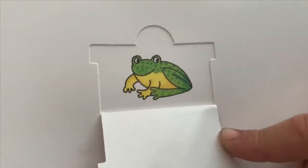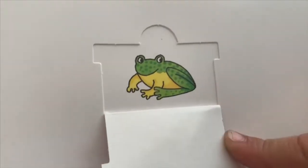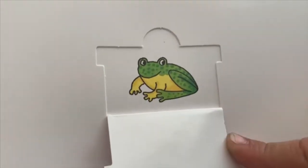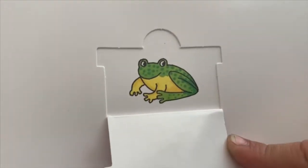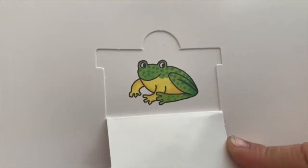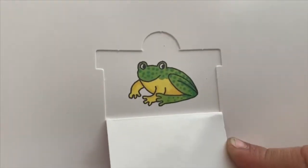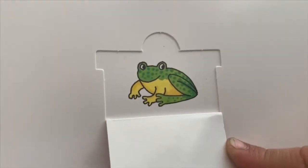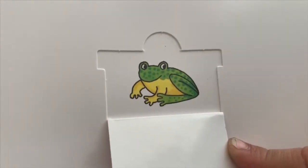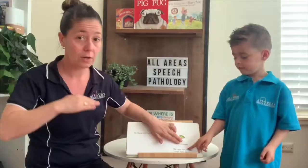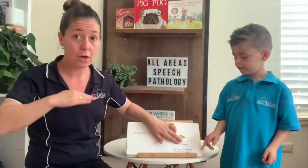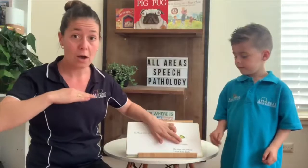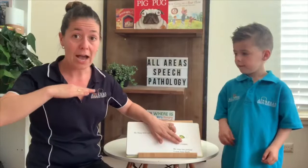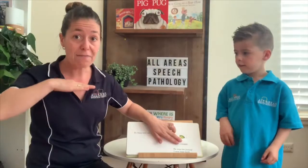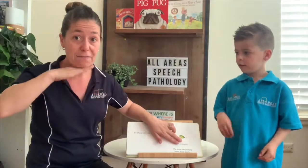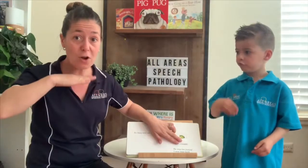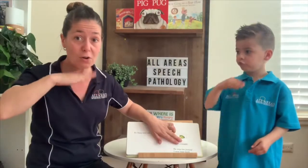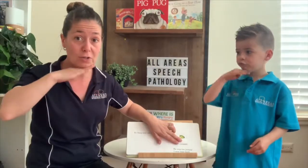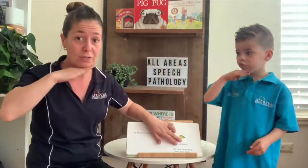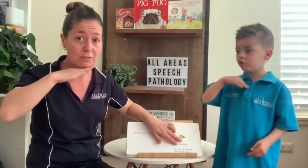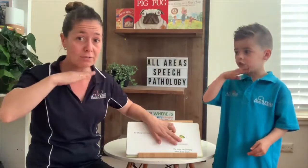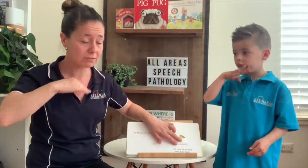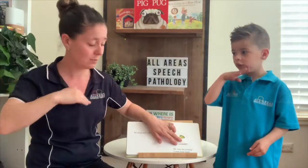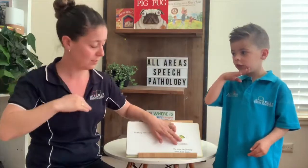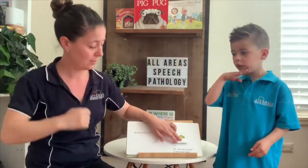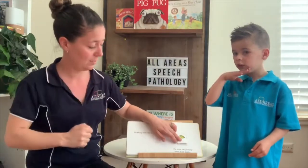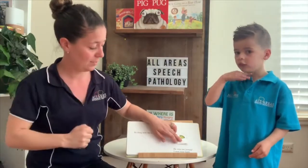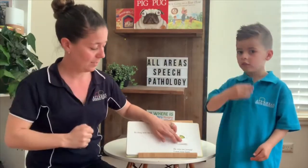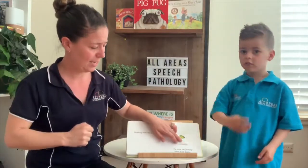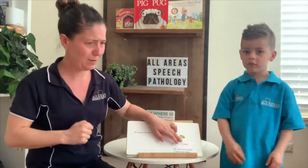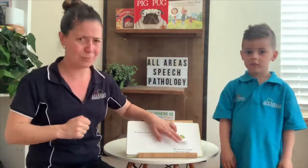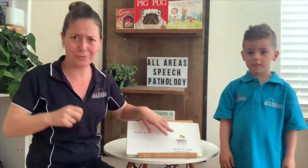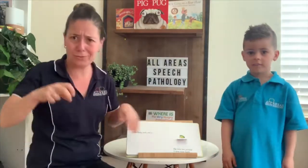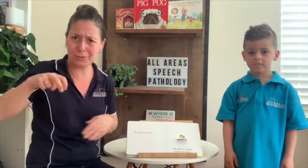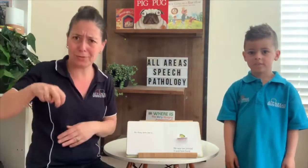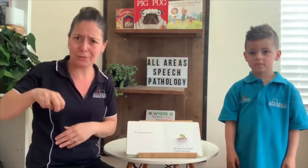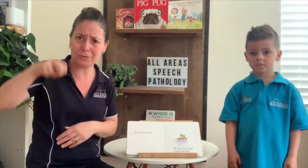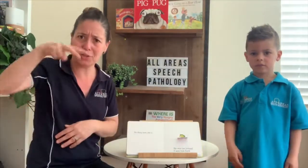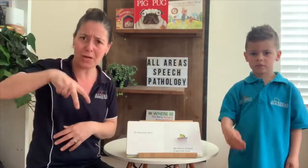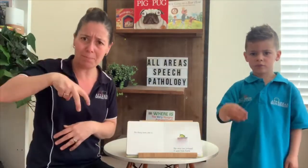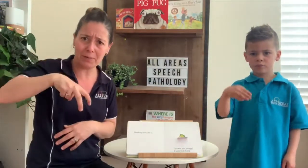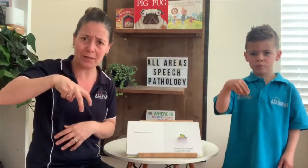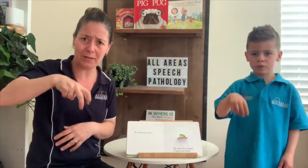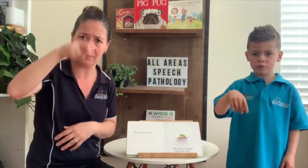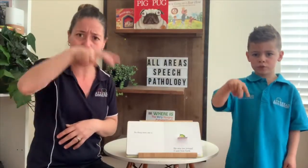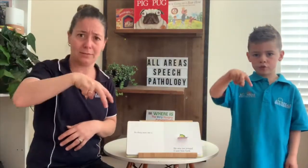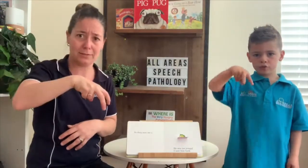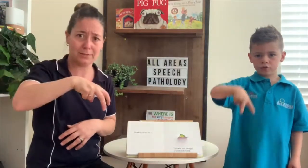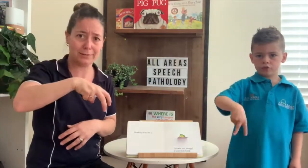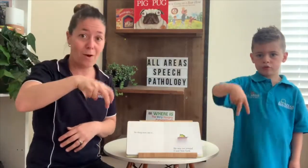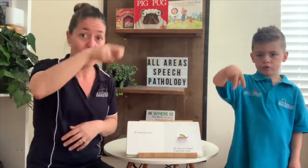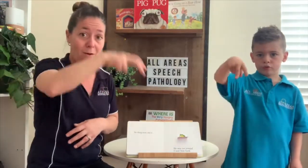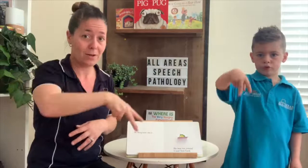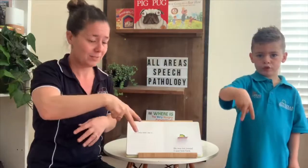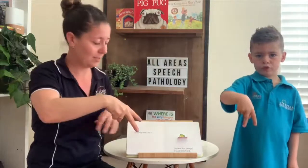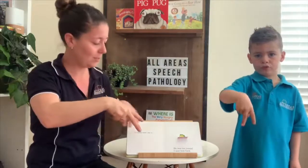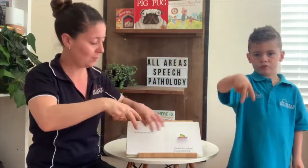what's in there? A frog. A frog. He was too jumpy. So